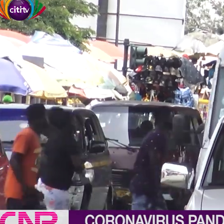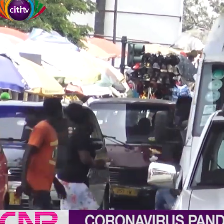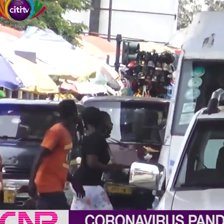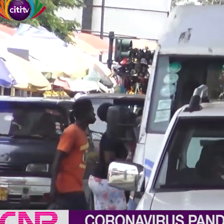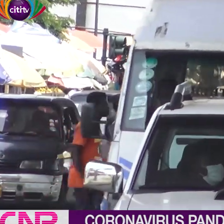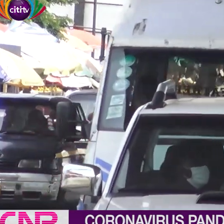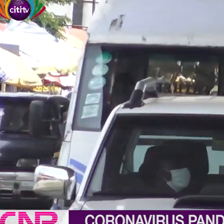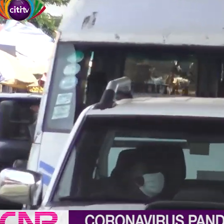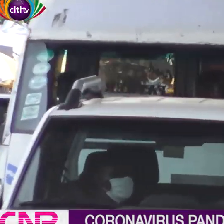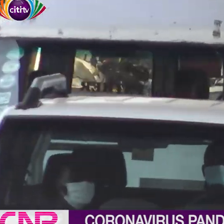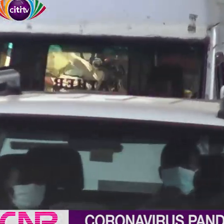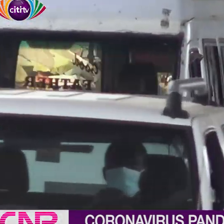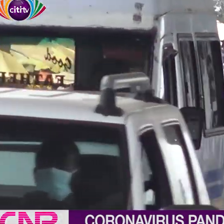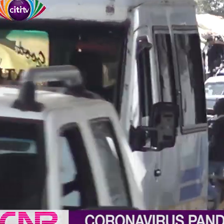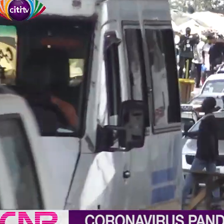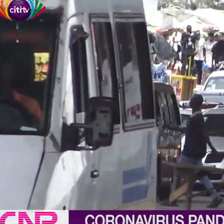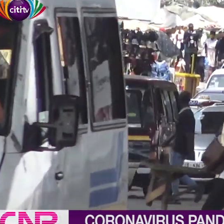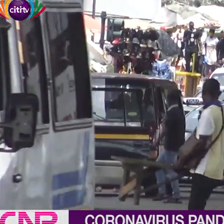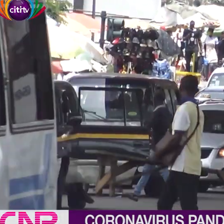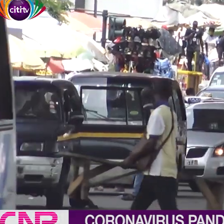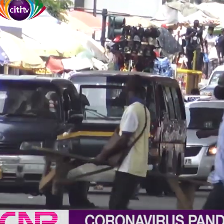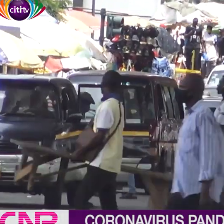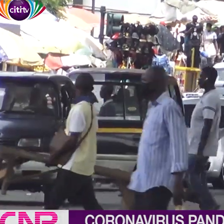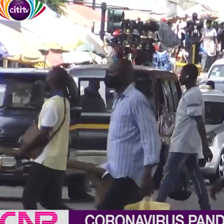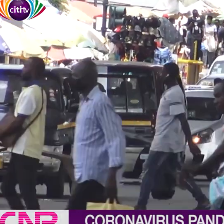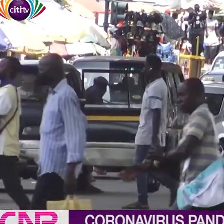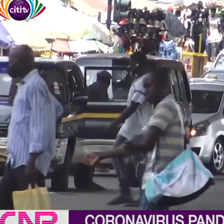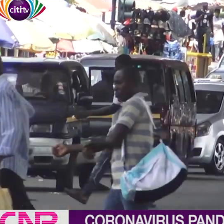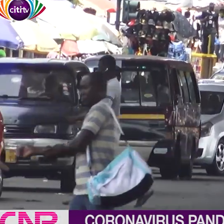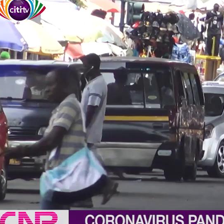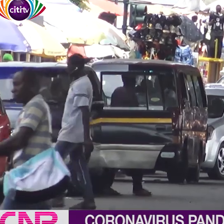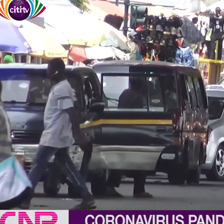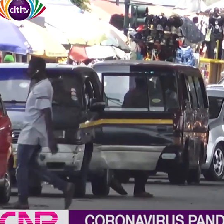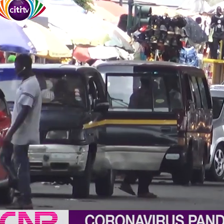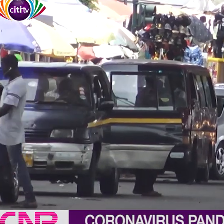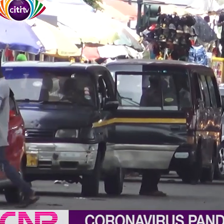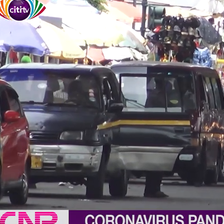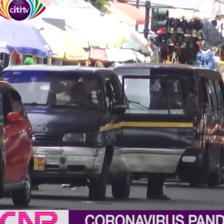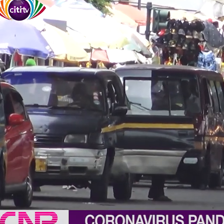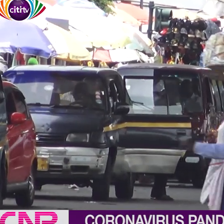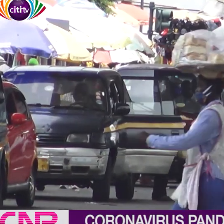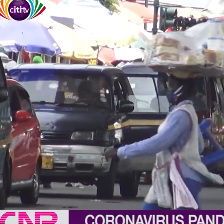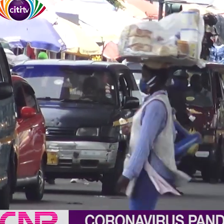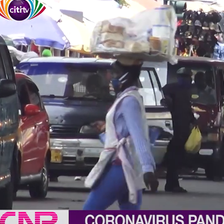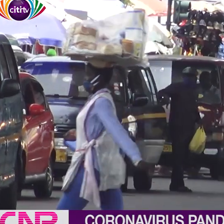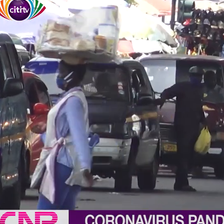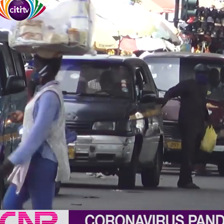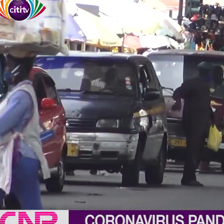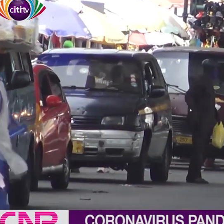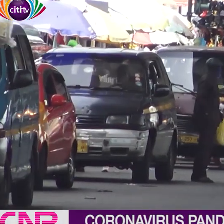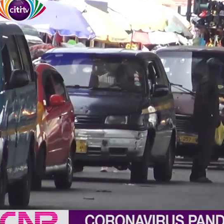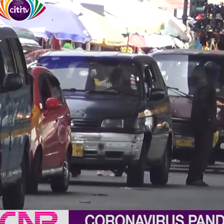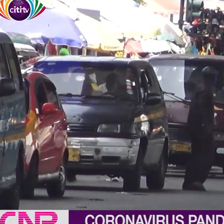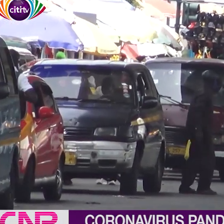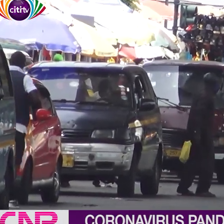measures will be geared towards ensuring the safety of citizens and allow for normalcy in daily routines. Government